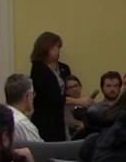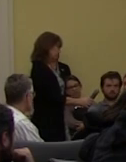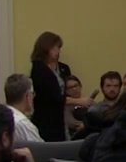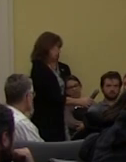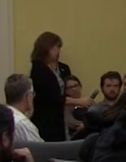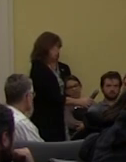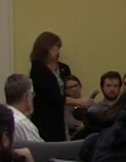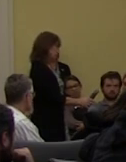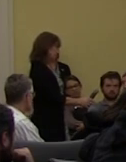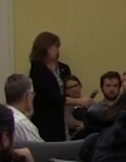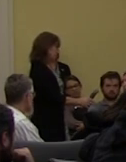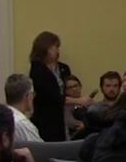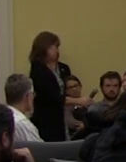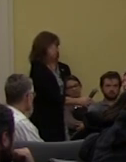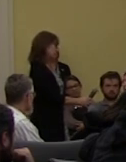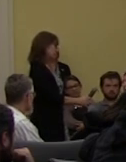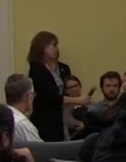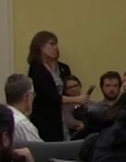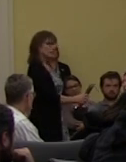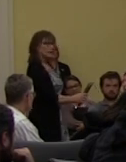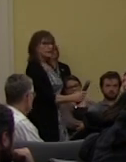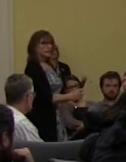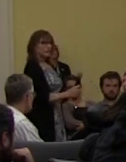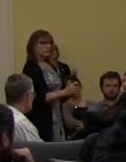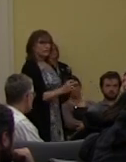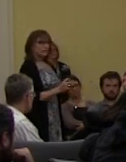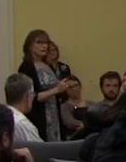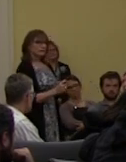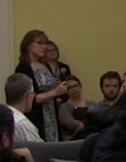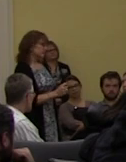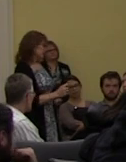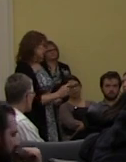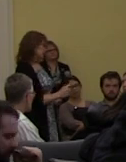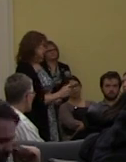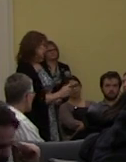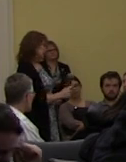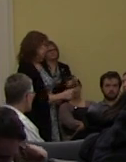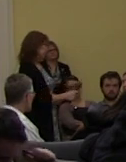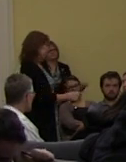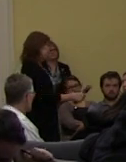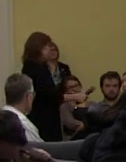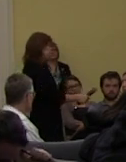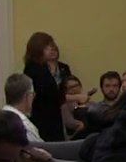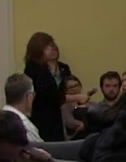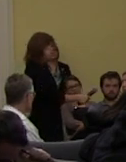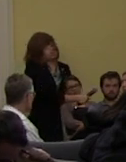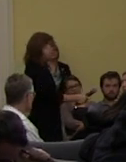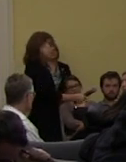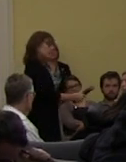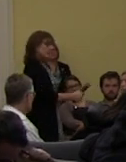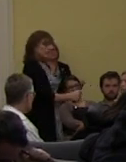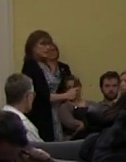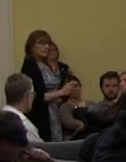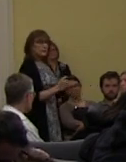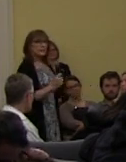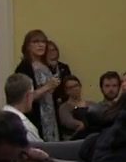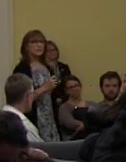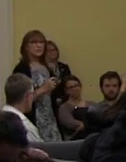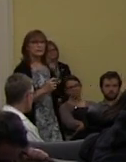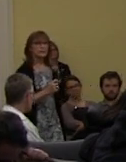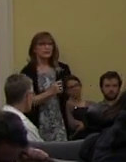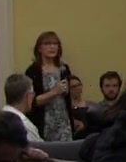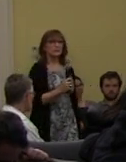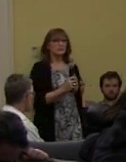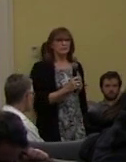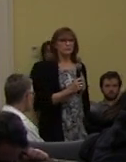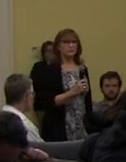on my whole level of this so maybe that's responsible but